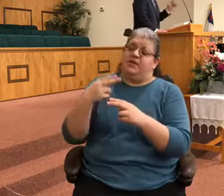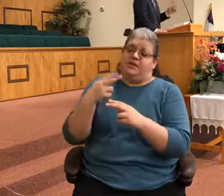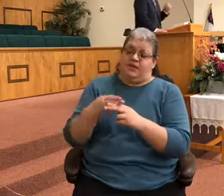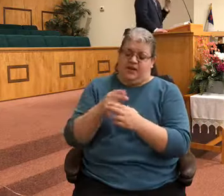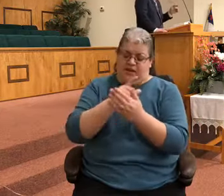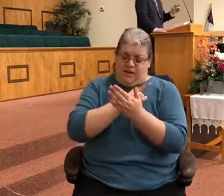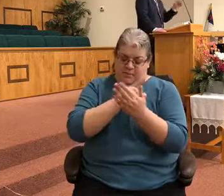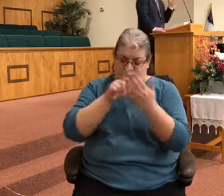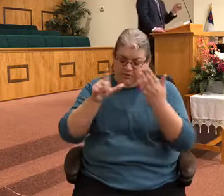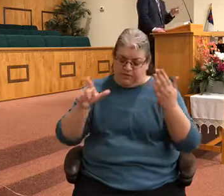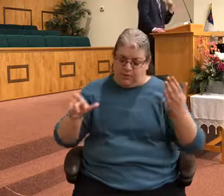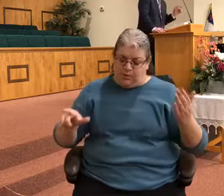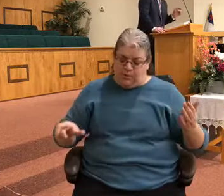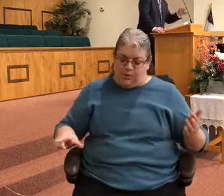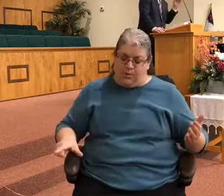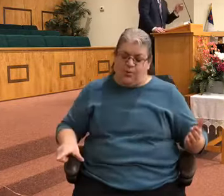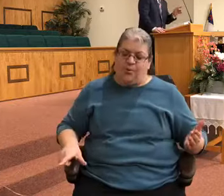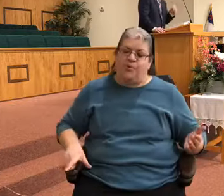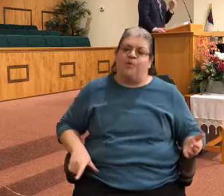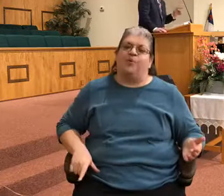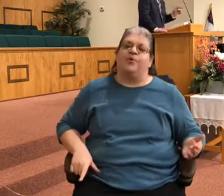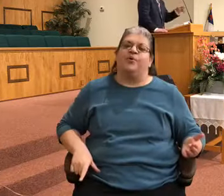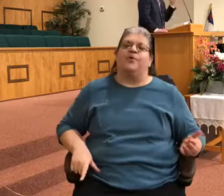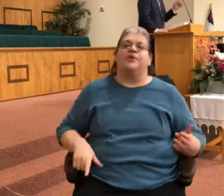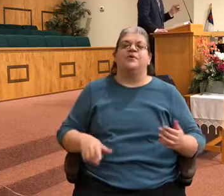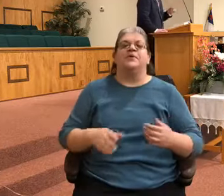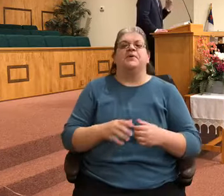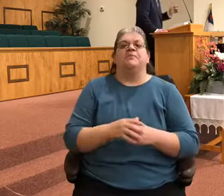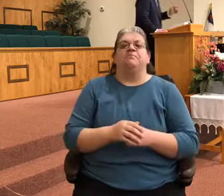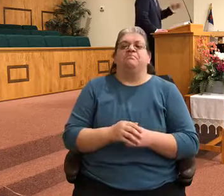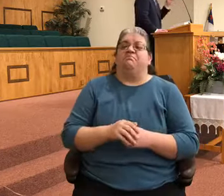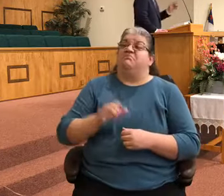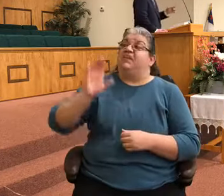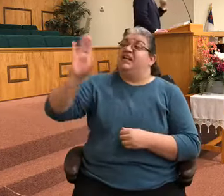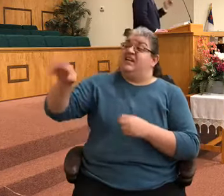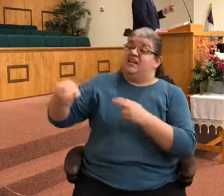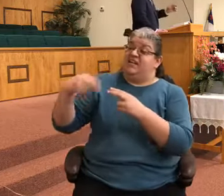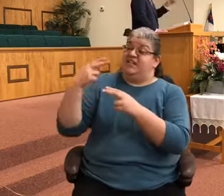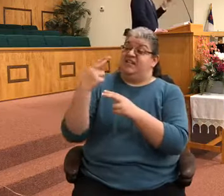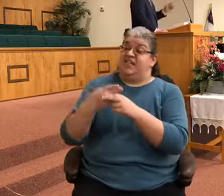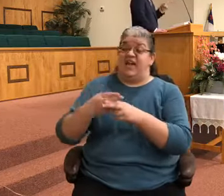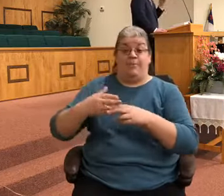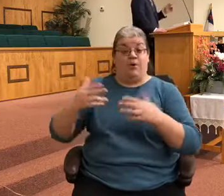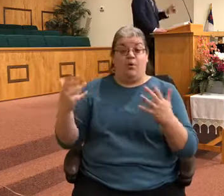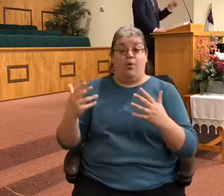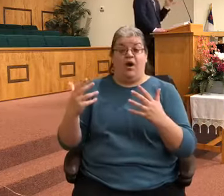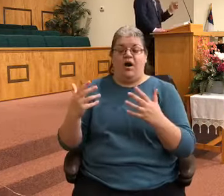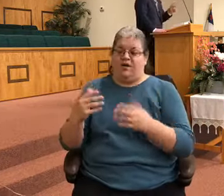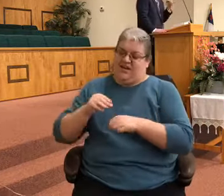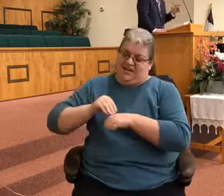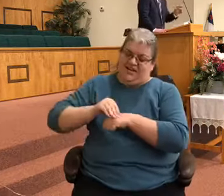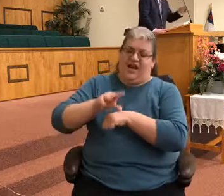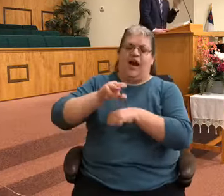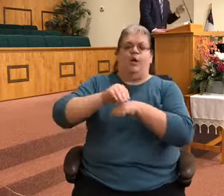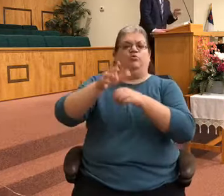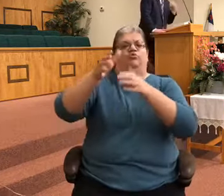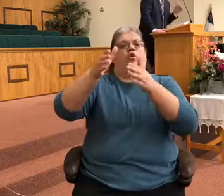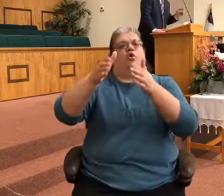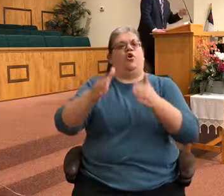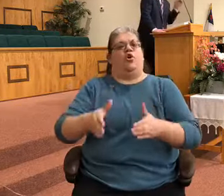the name of the Lord. first, His name shall be the crowns of earth, the mighty